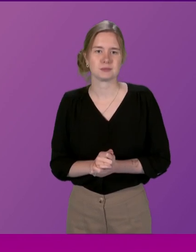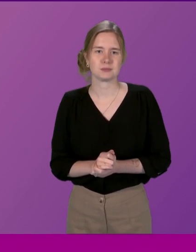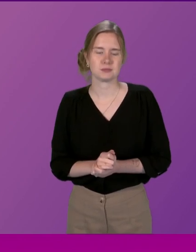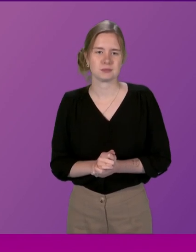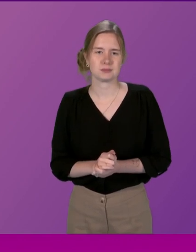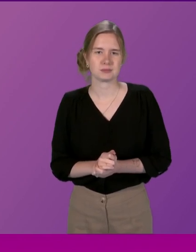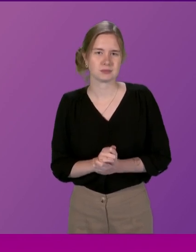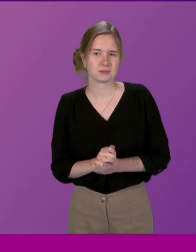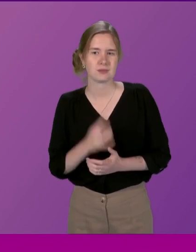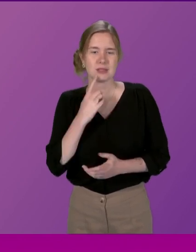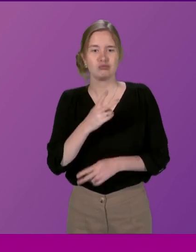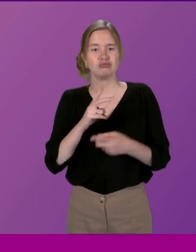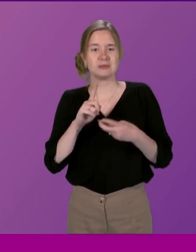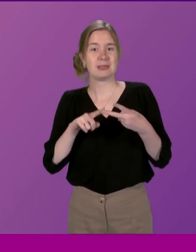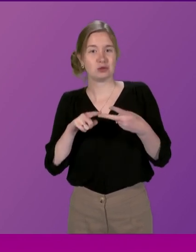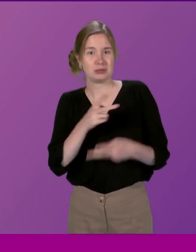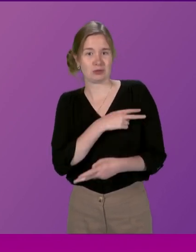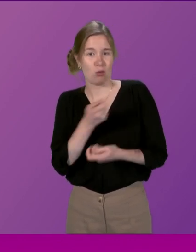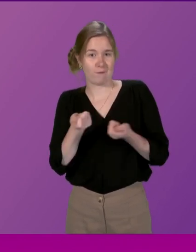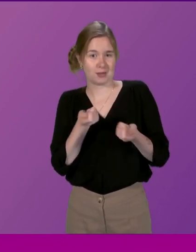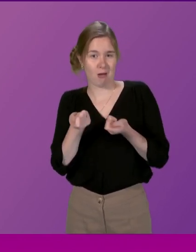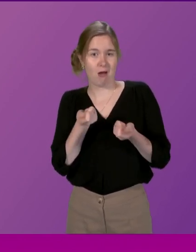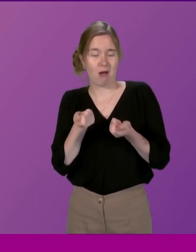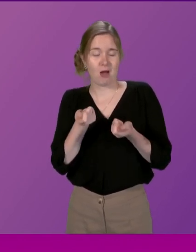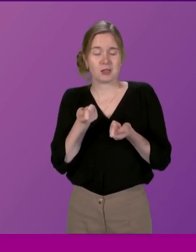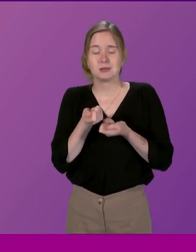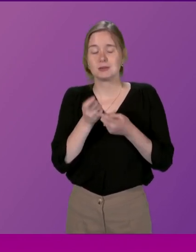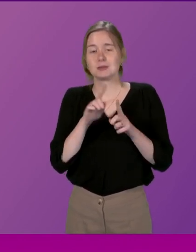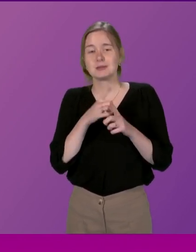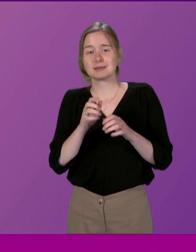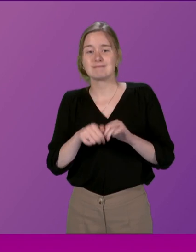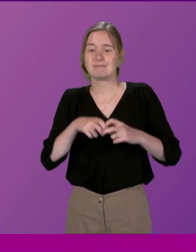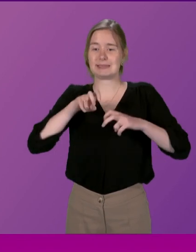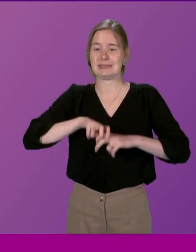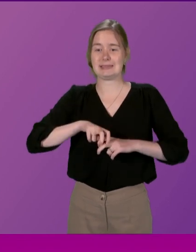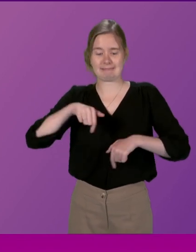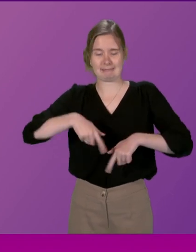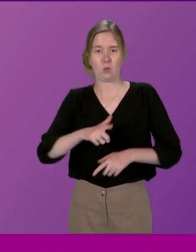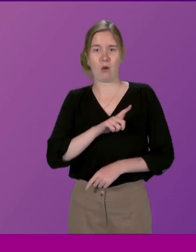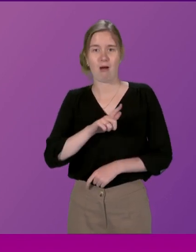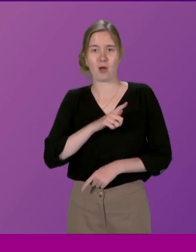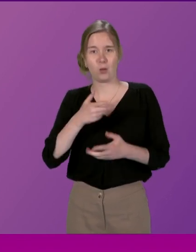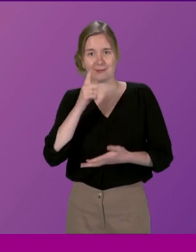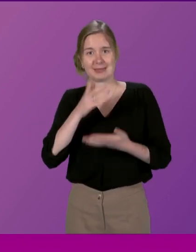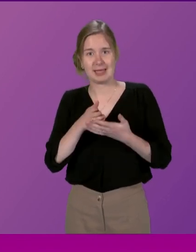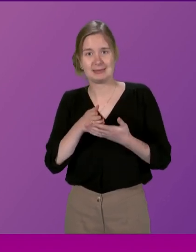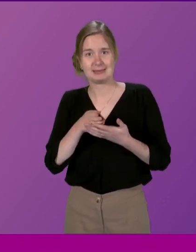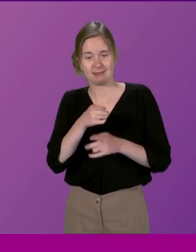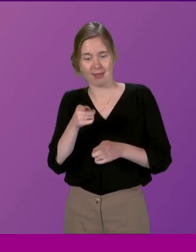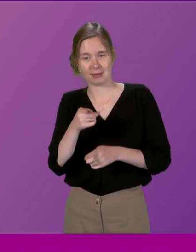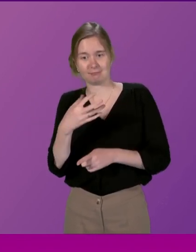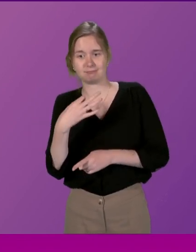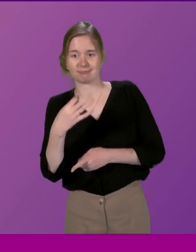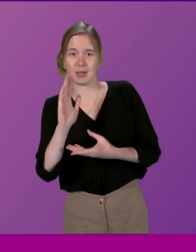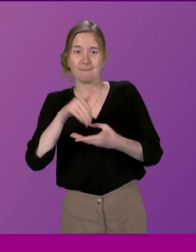The presiding officer, the deputy presiding officer, sit where they do because we have chosen them as the